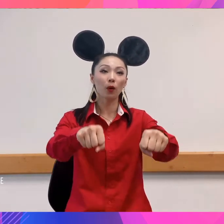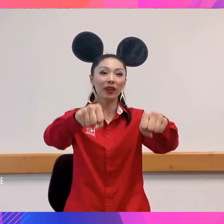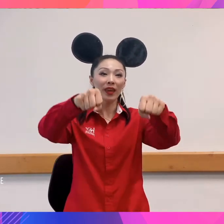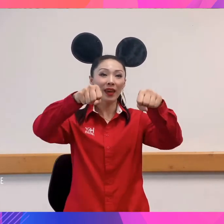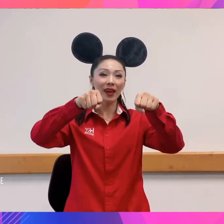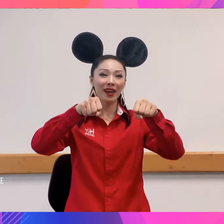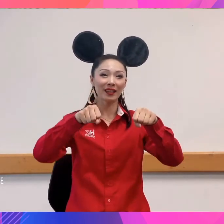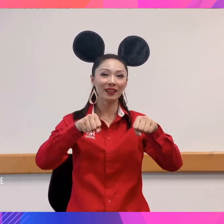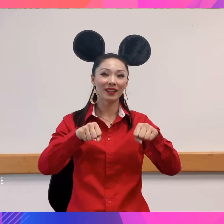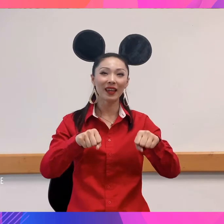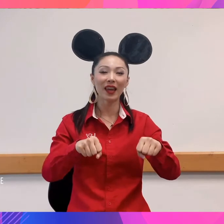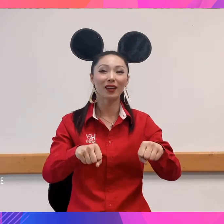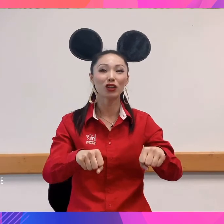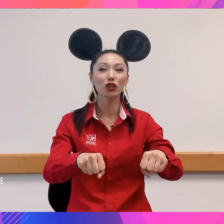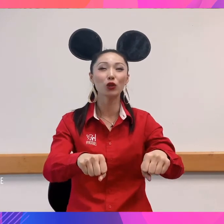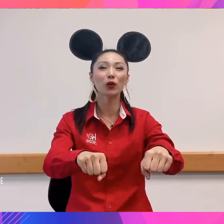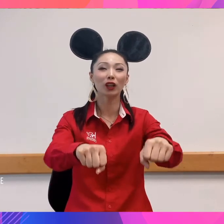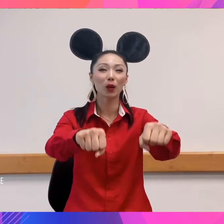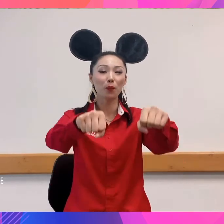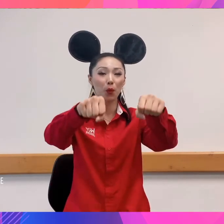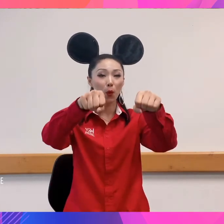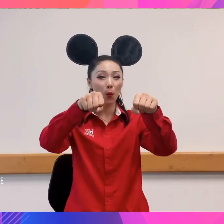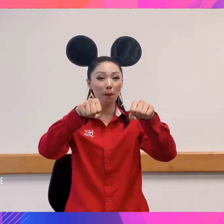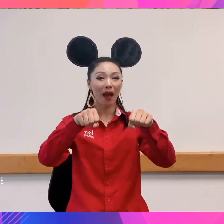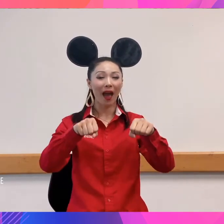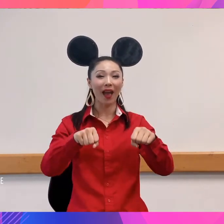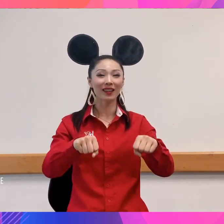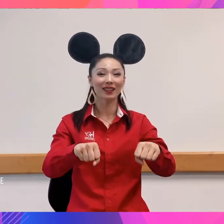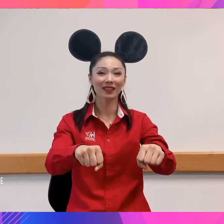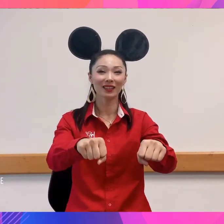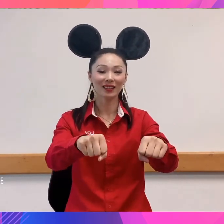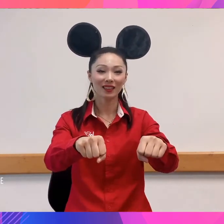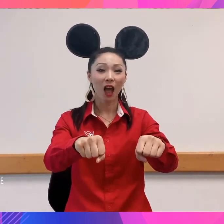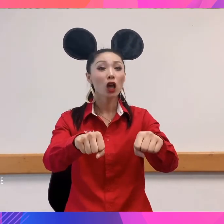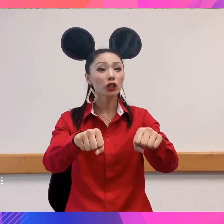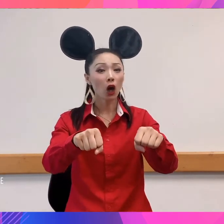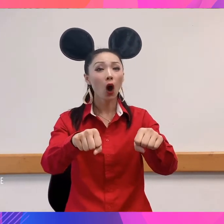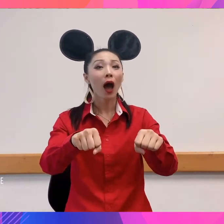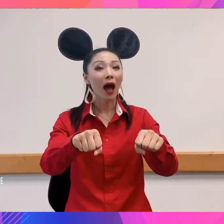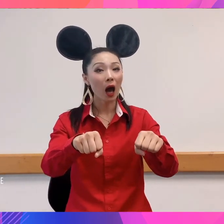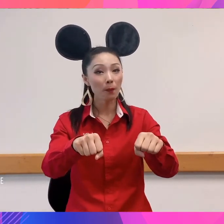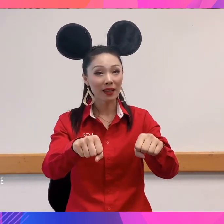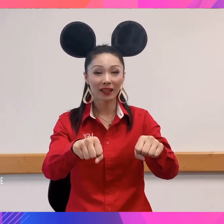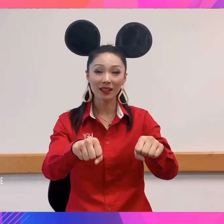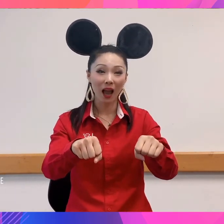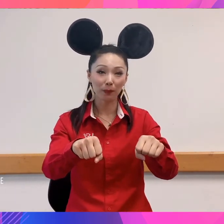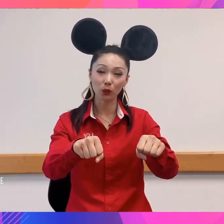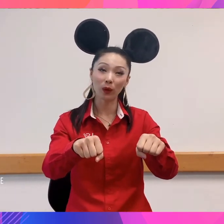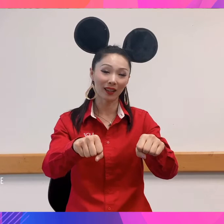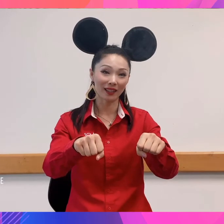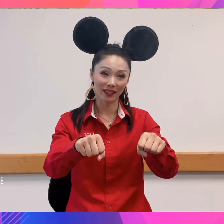hands and you're gonna pull back. So how many times we're gonna sing?